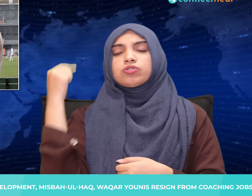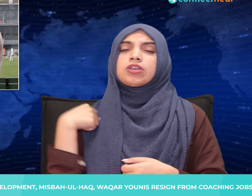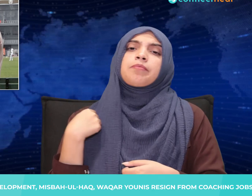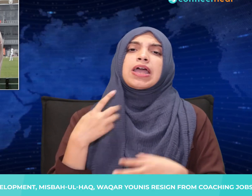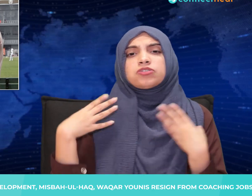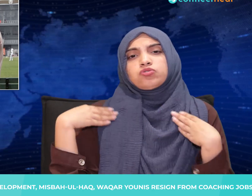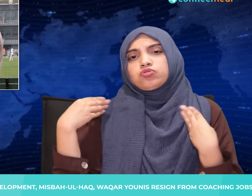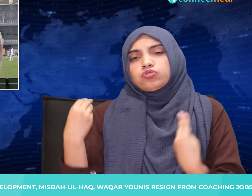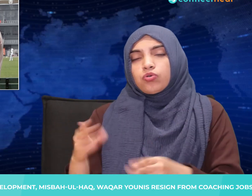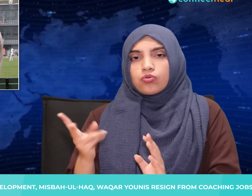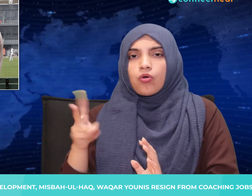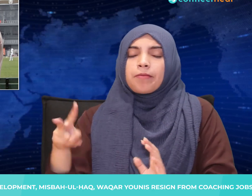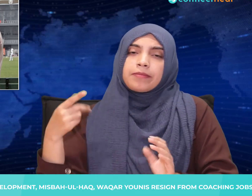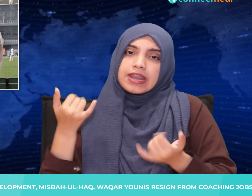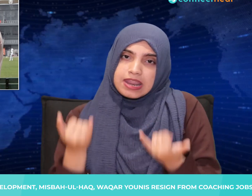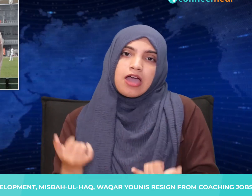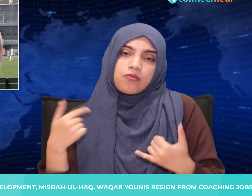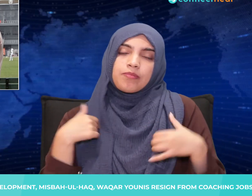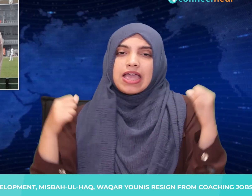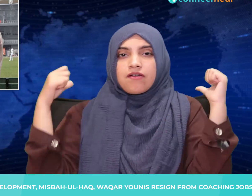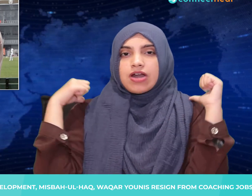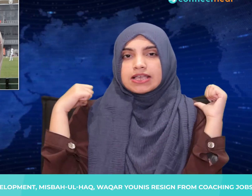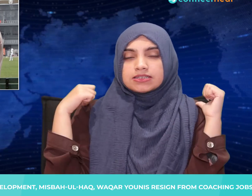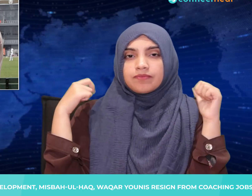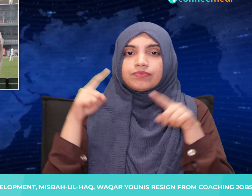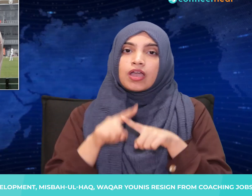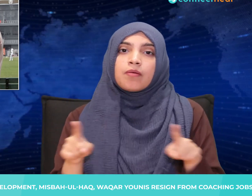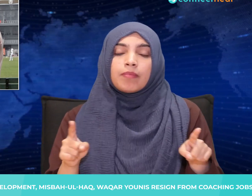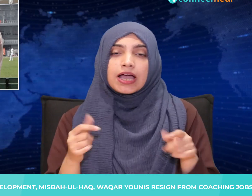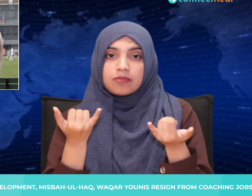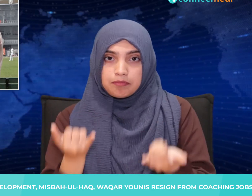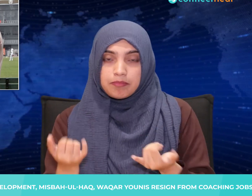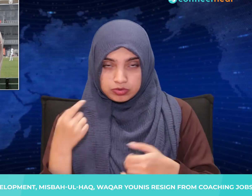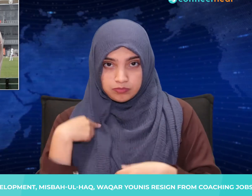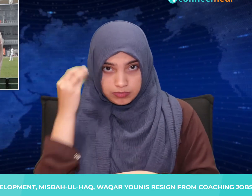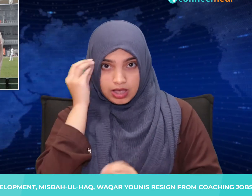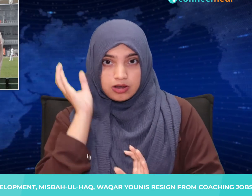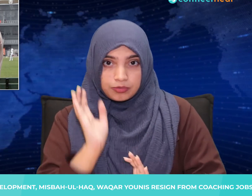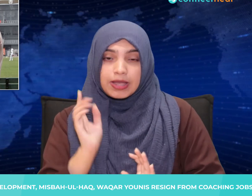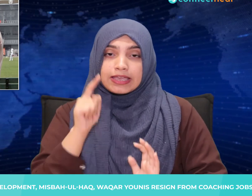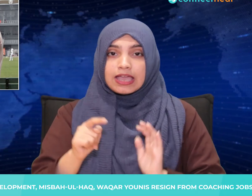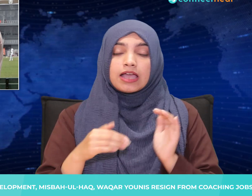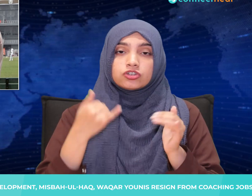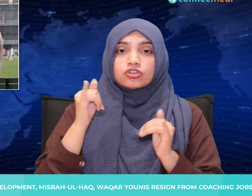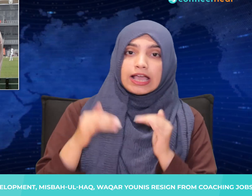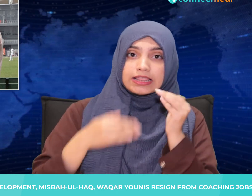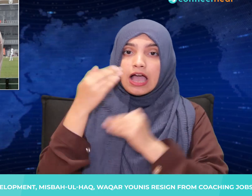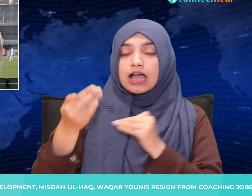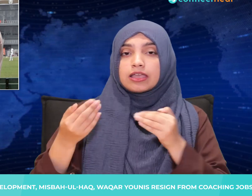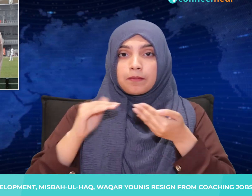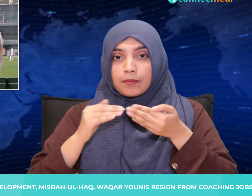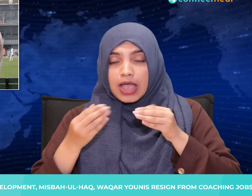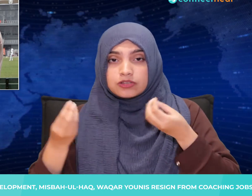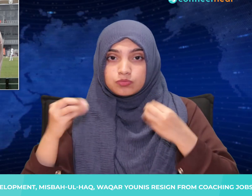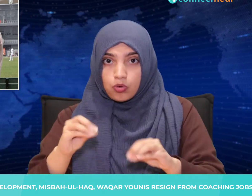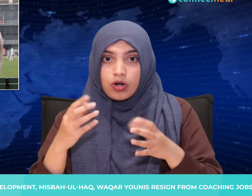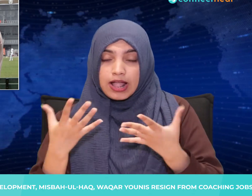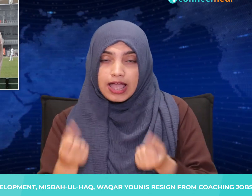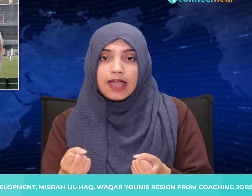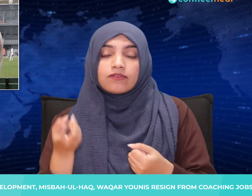I understand that the timing may not be ideal, but I don't think I am in the right frame of mind for